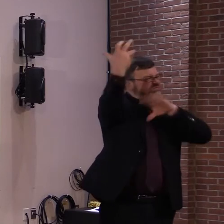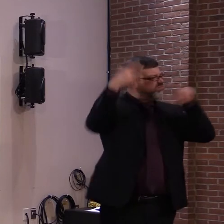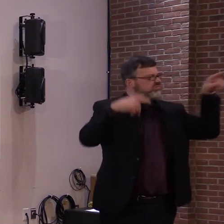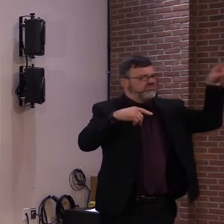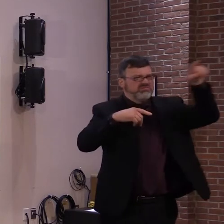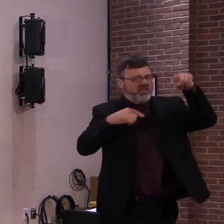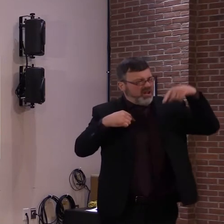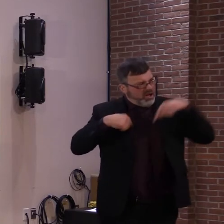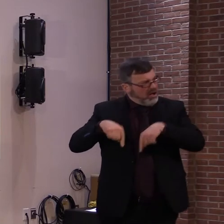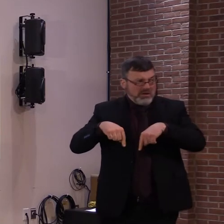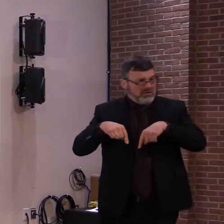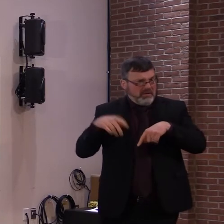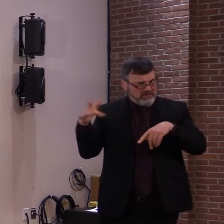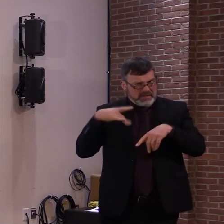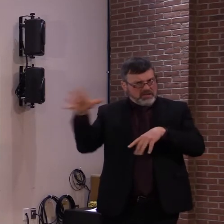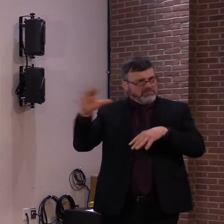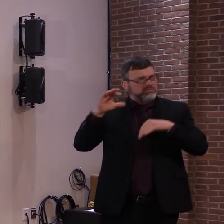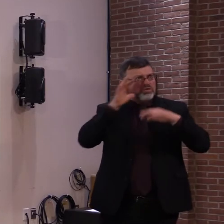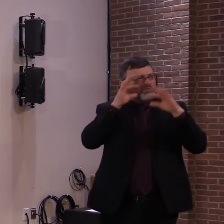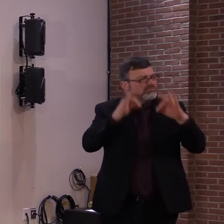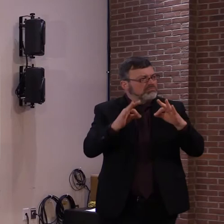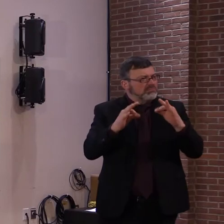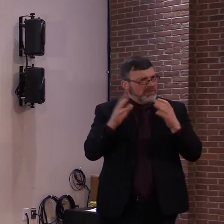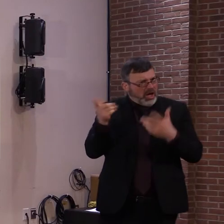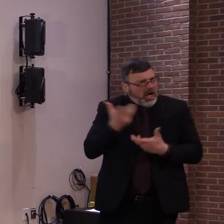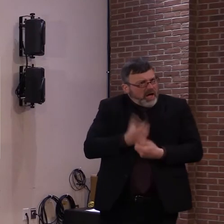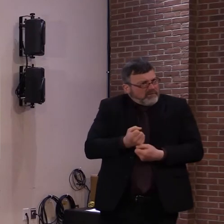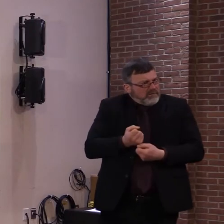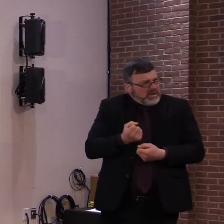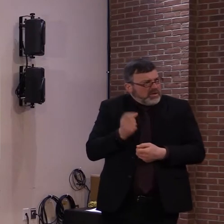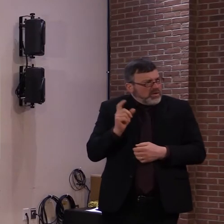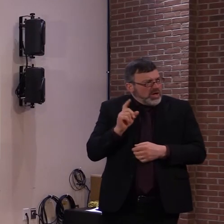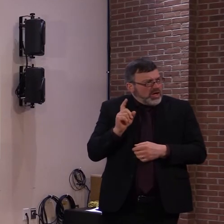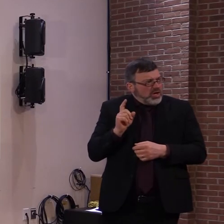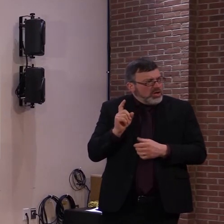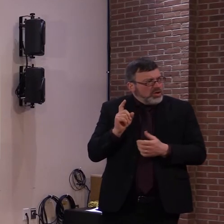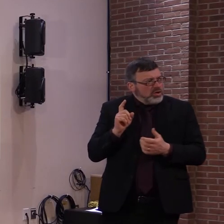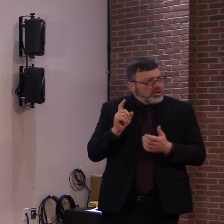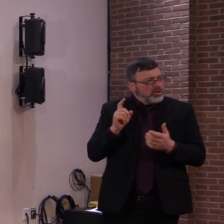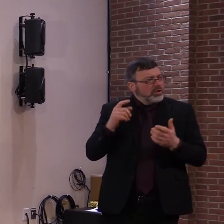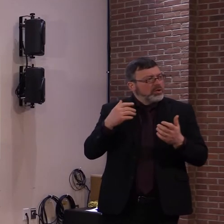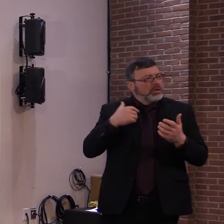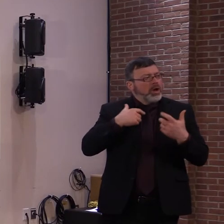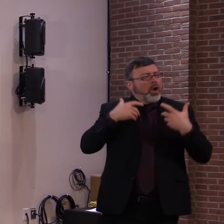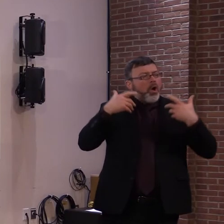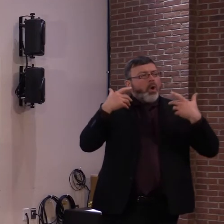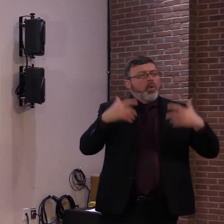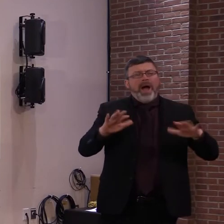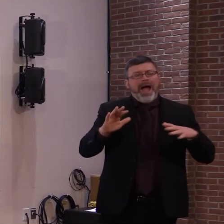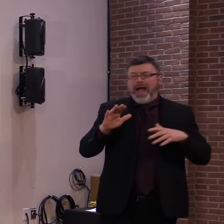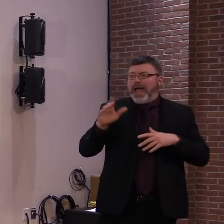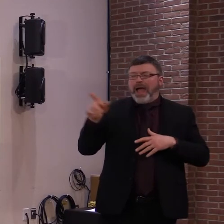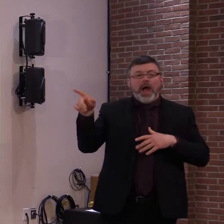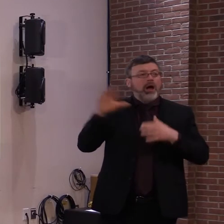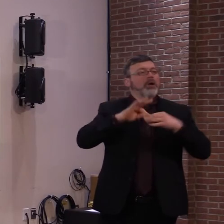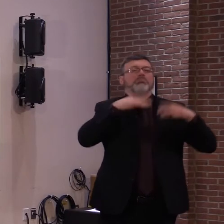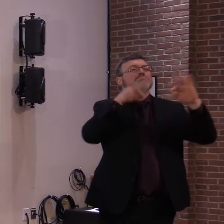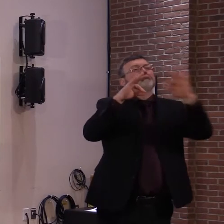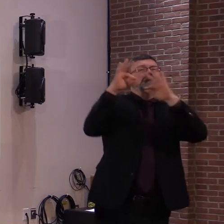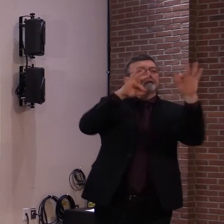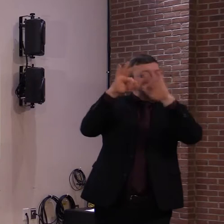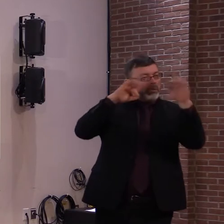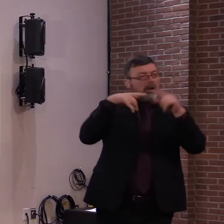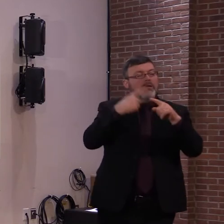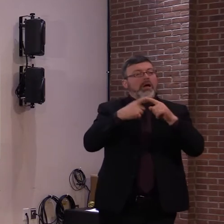confident are you that, that we're not going to be back here in a few weeks, um, talking about bottlenecks that we've seen, for example, with the unemployment system?